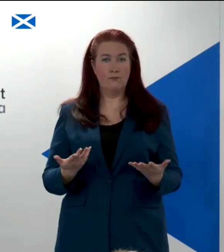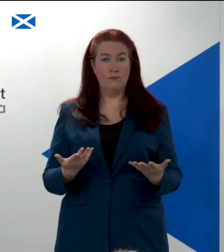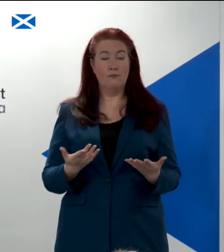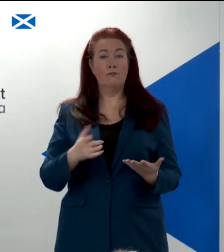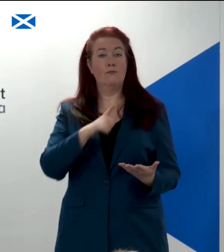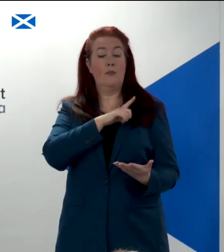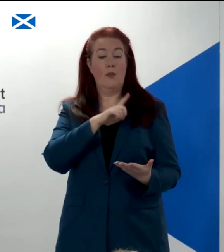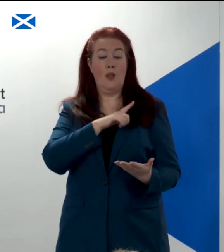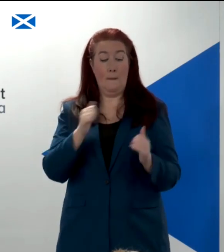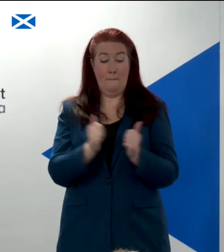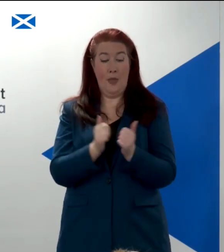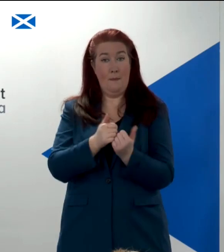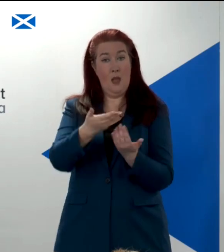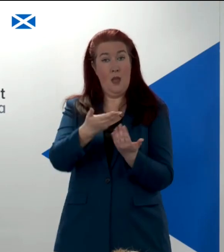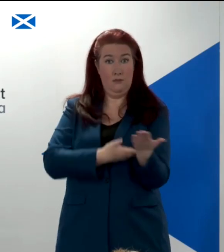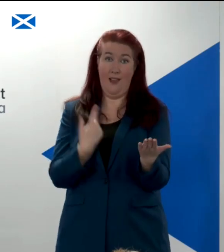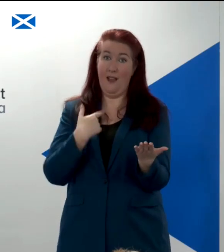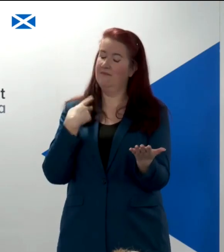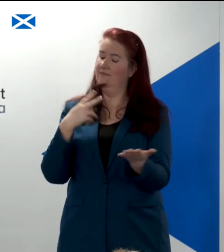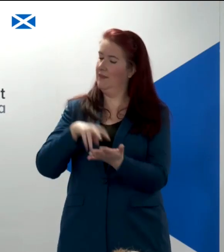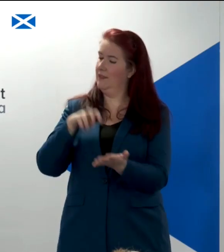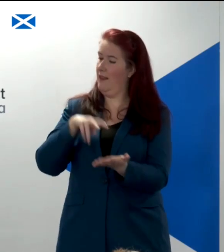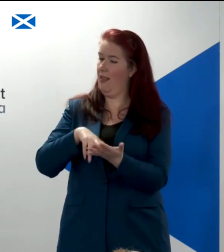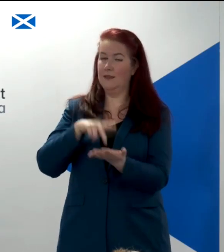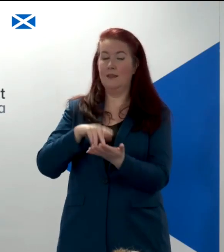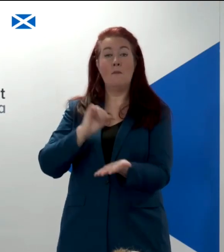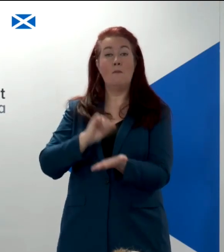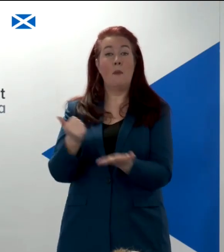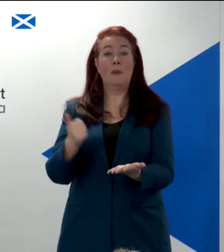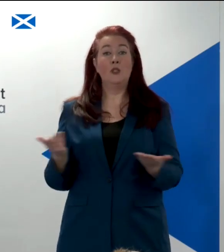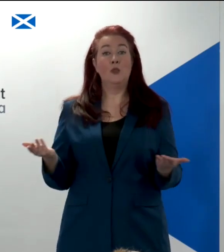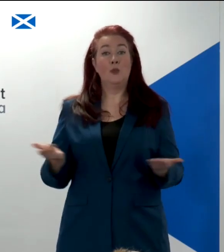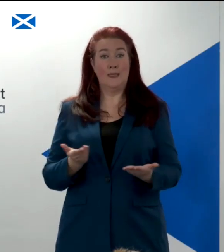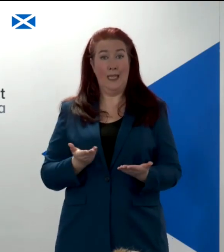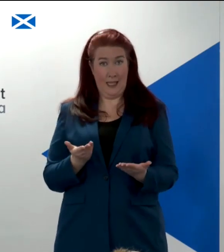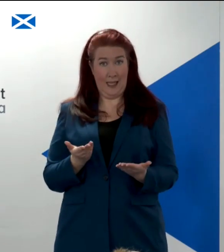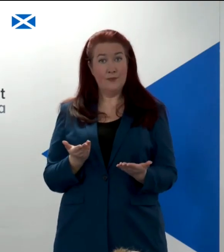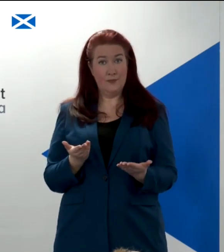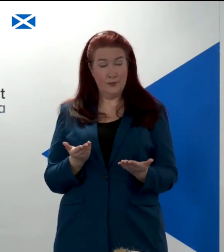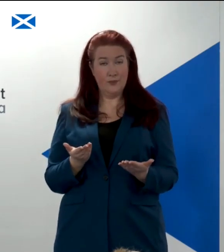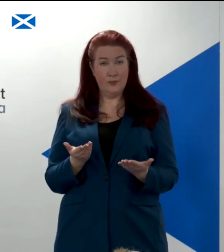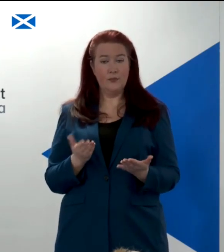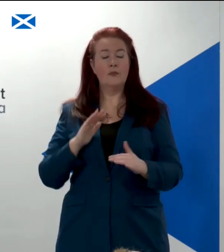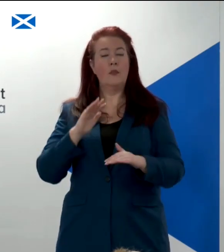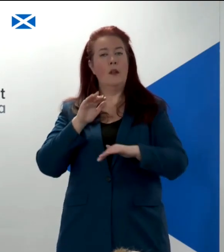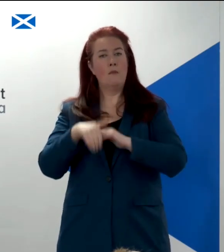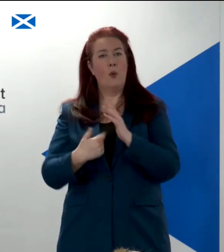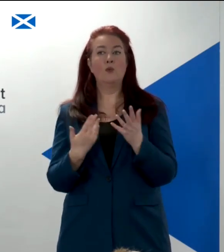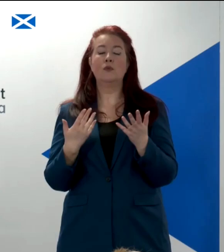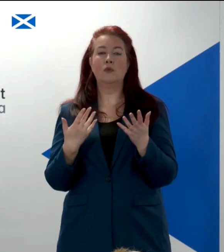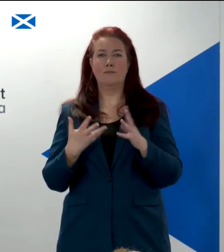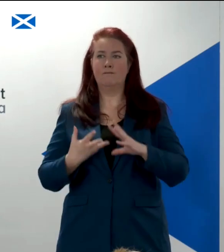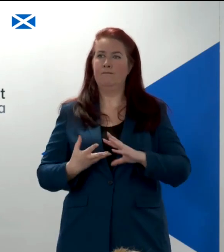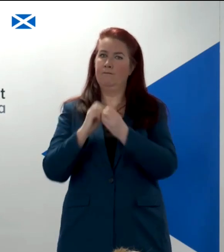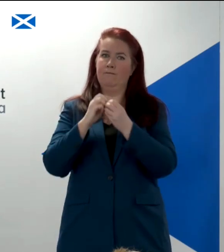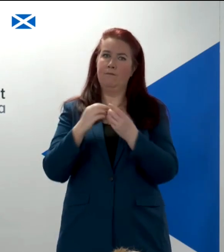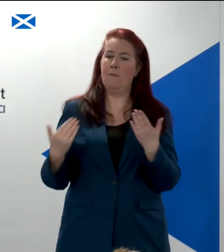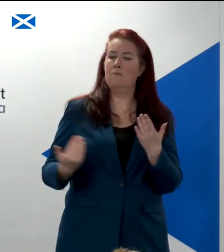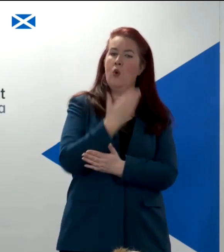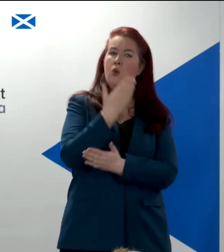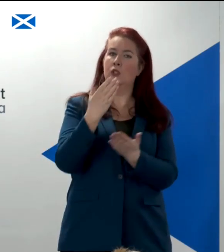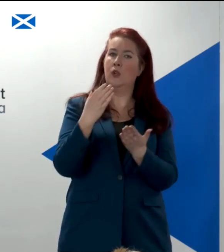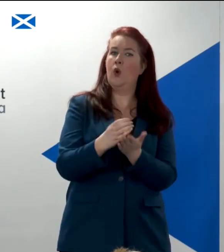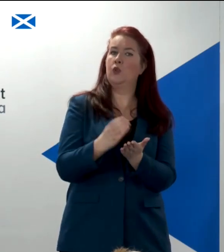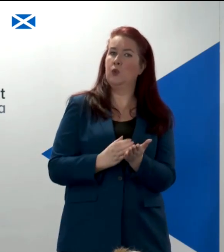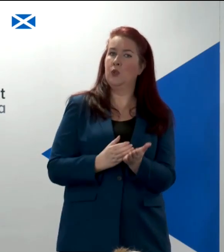are publishing today, that I am delighted to be publishing today, about creating a modern constitution